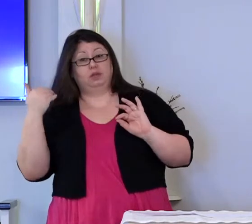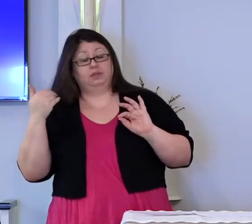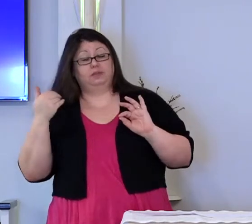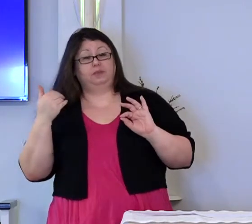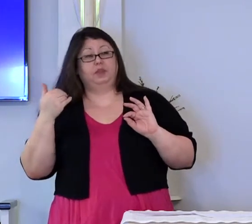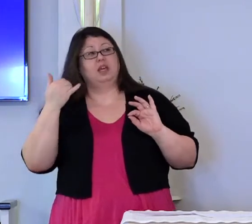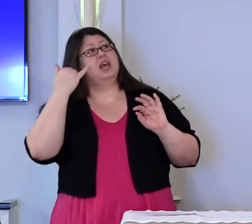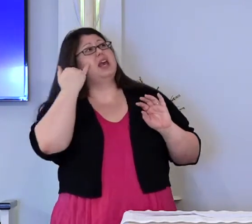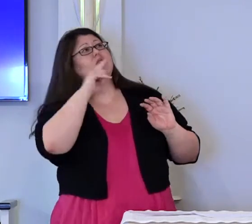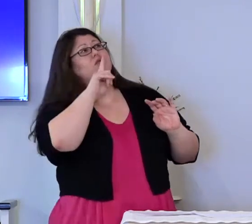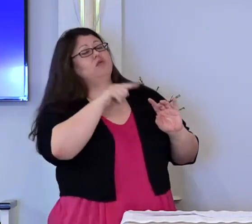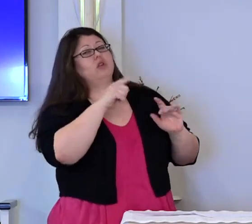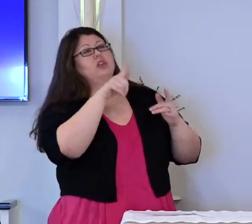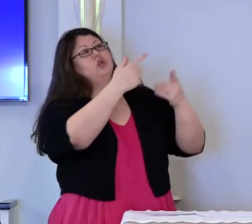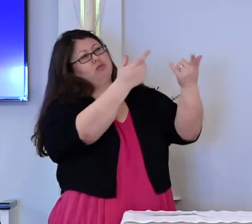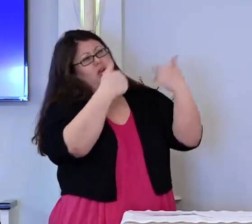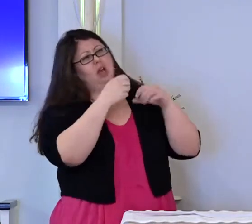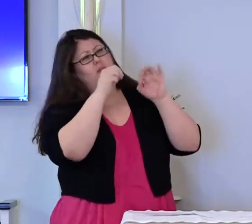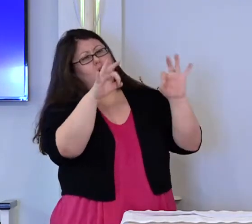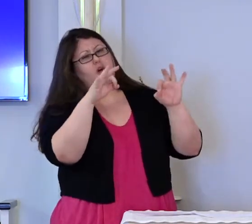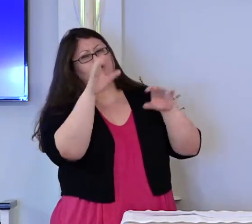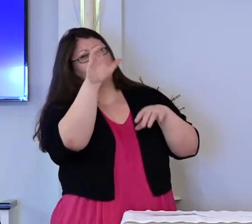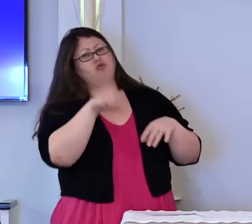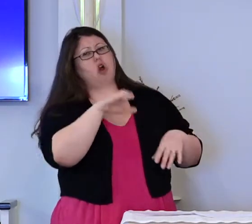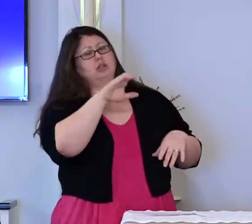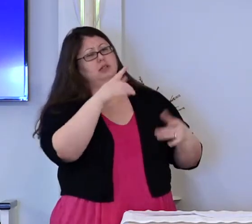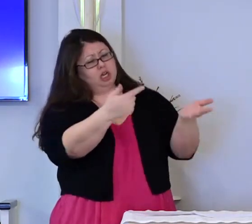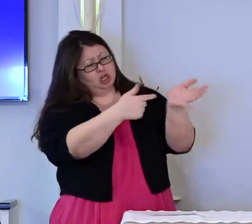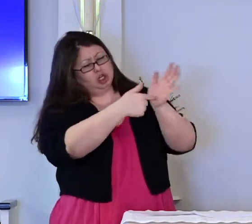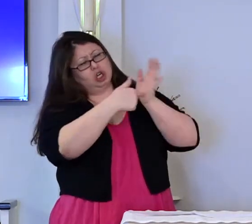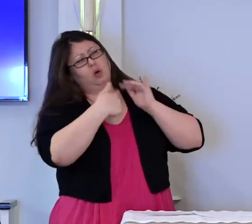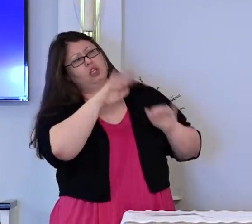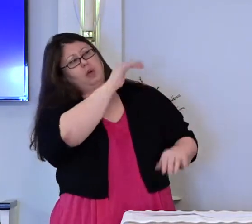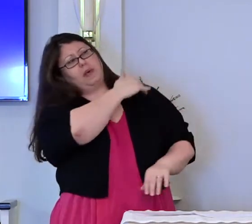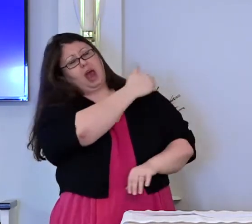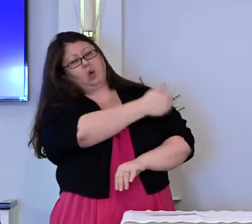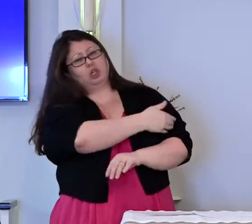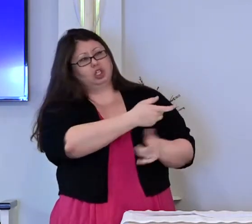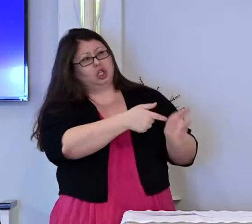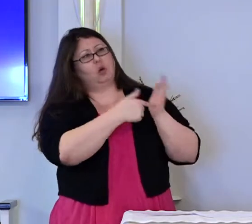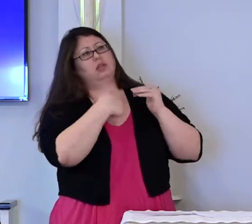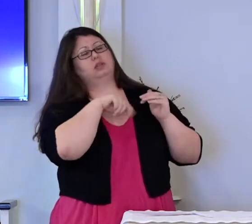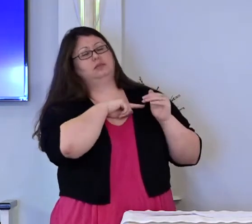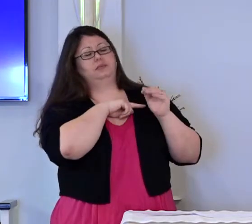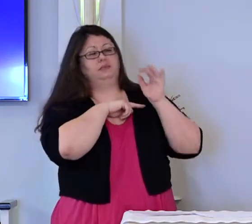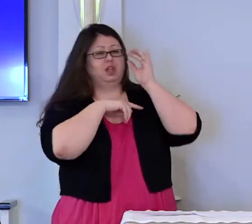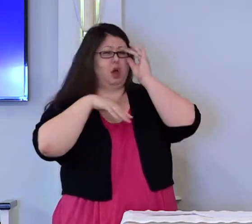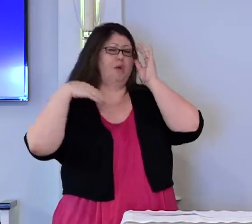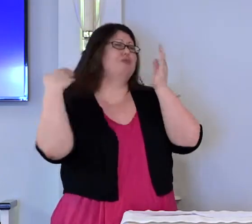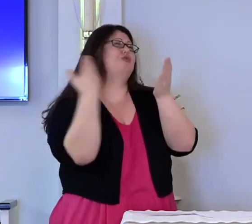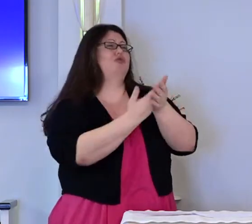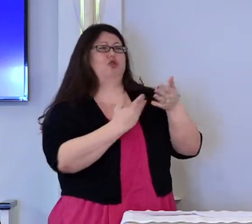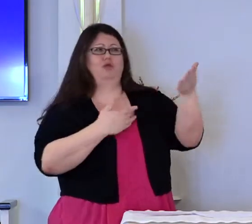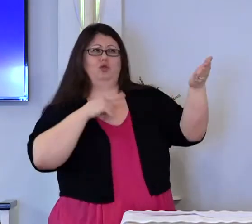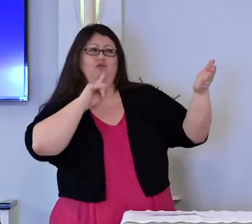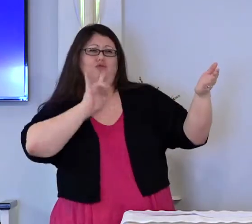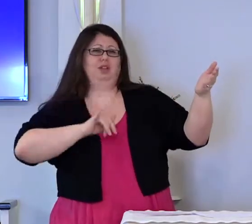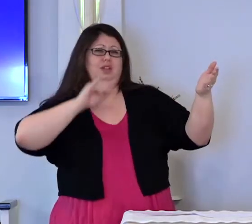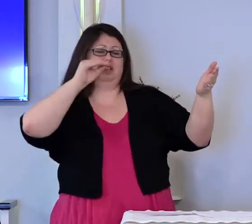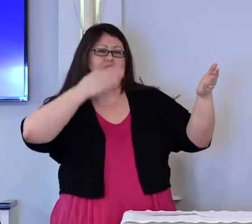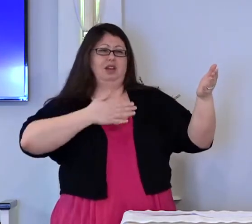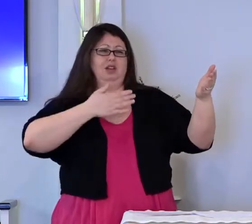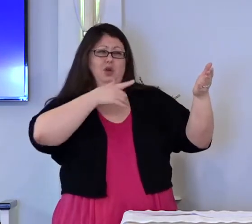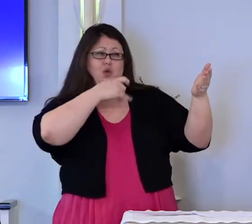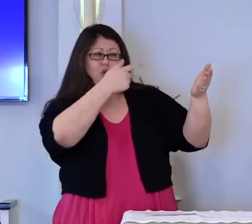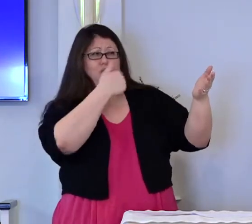come down from the cross. Show us your power. Prove that you are who